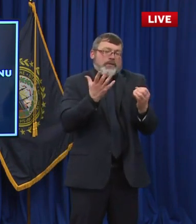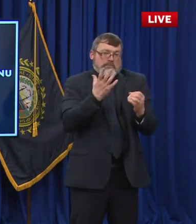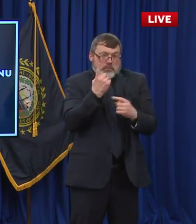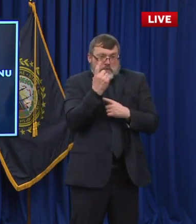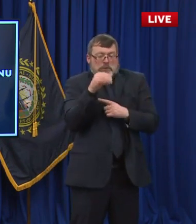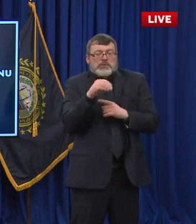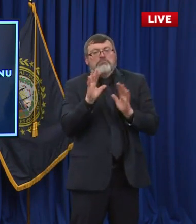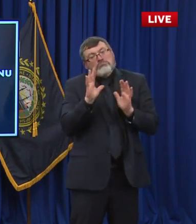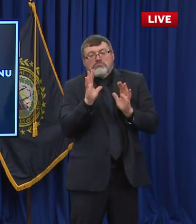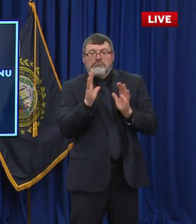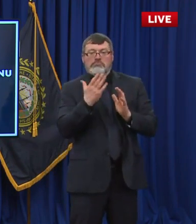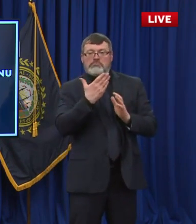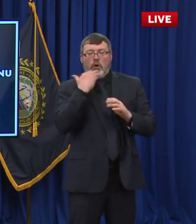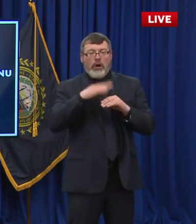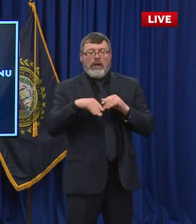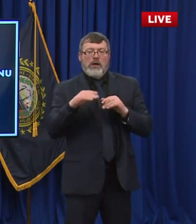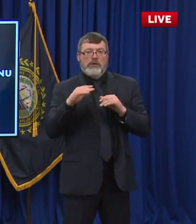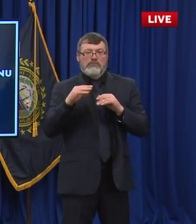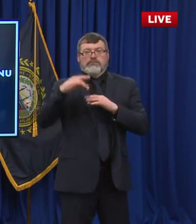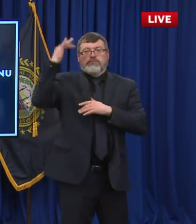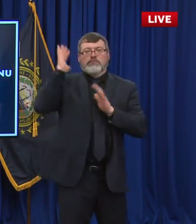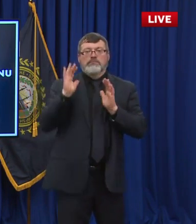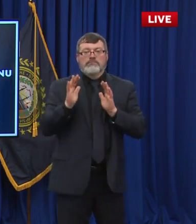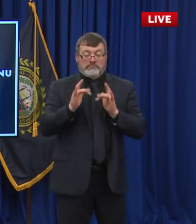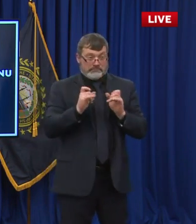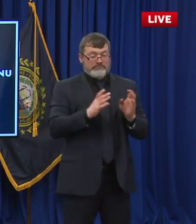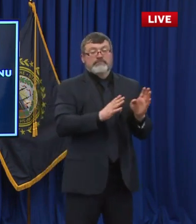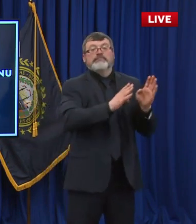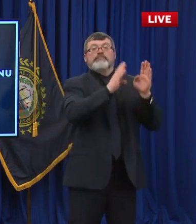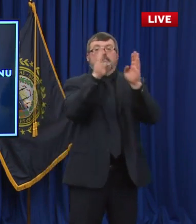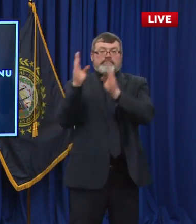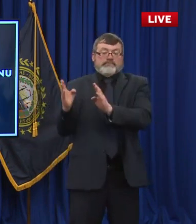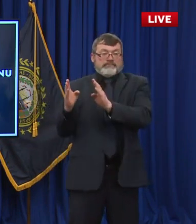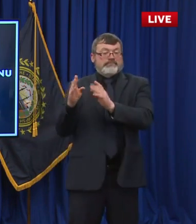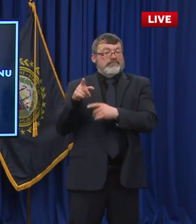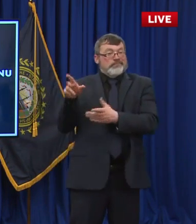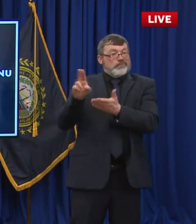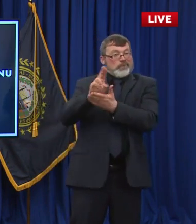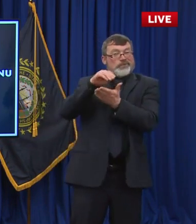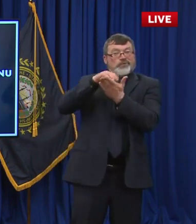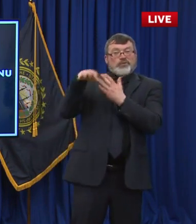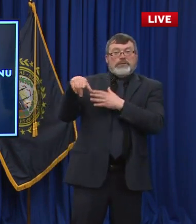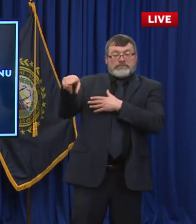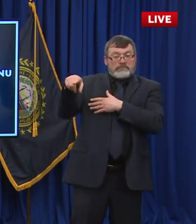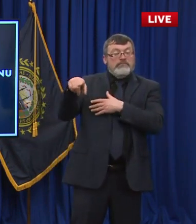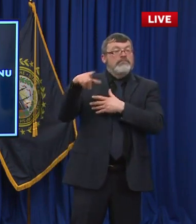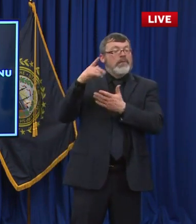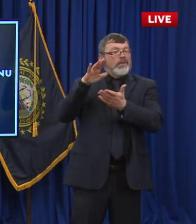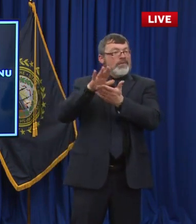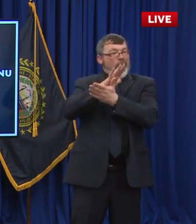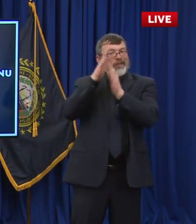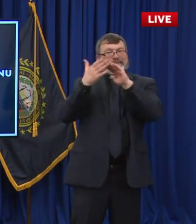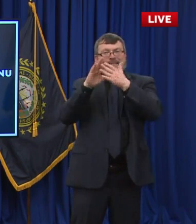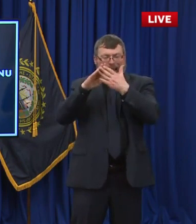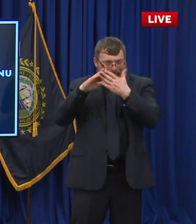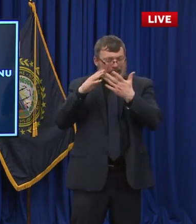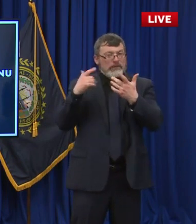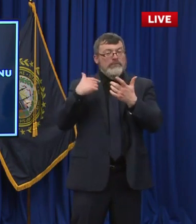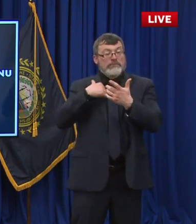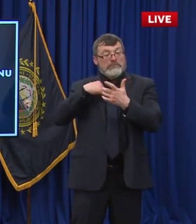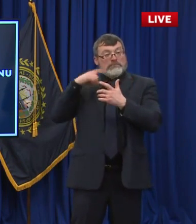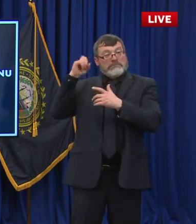system or I know the Department of Public Health has been individuals have been talking to folks in the private colleges and universities and just reiterating